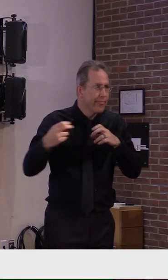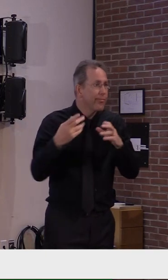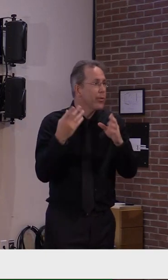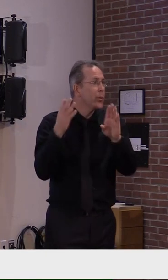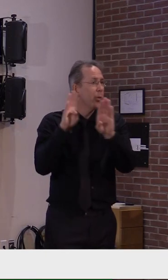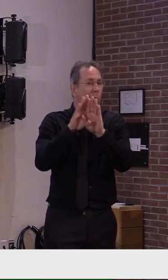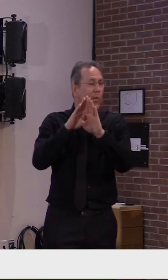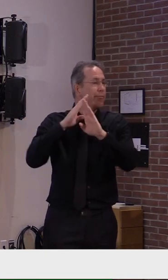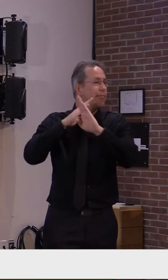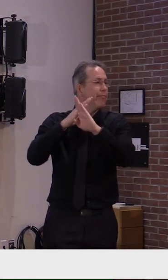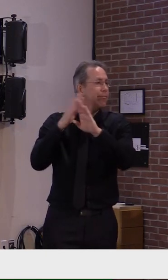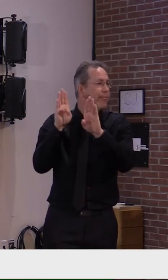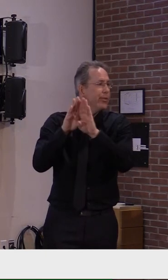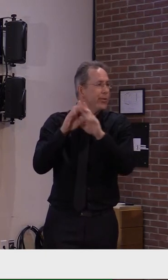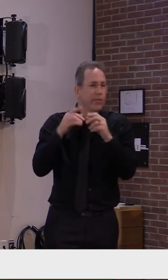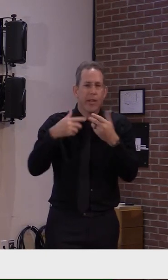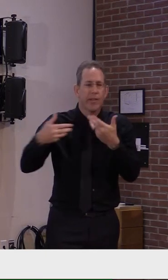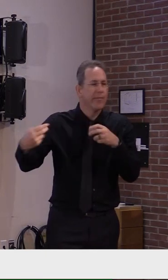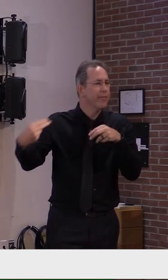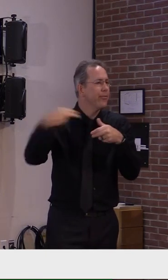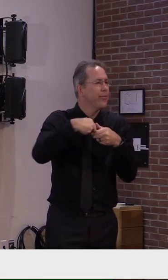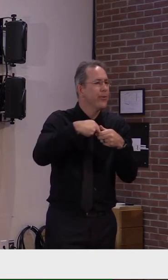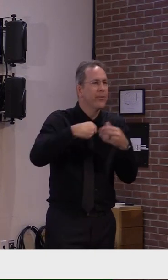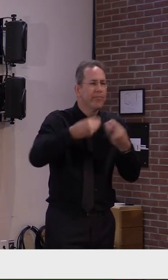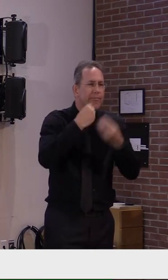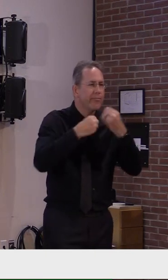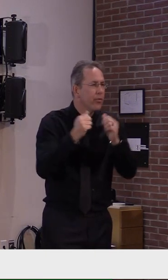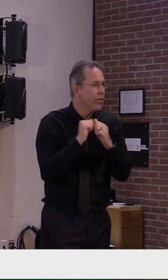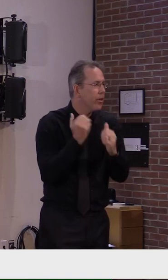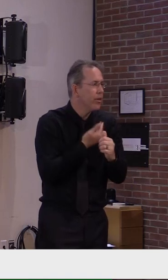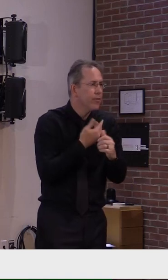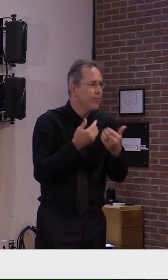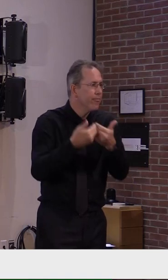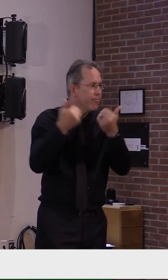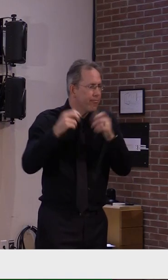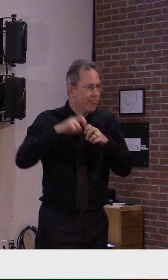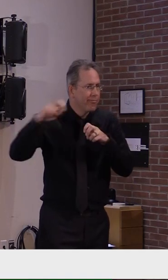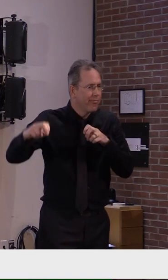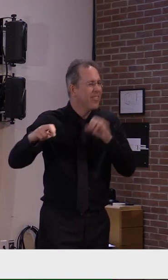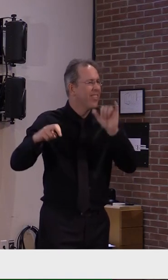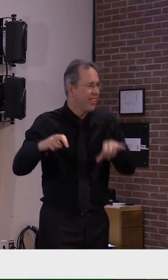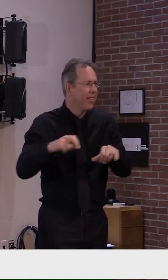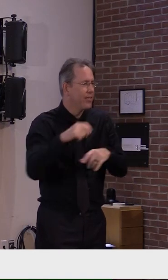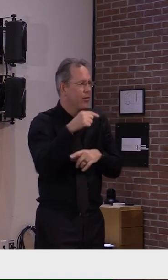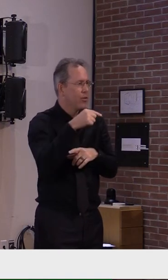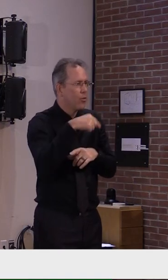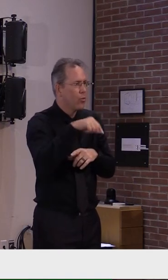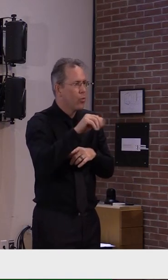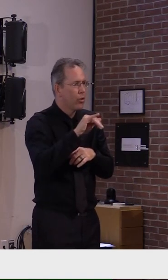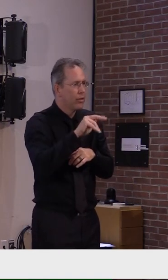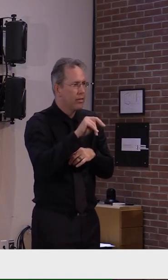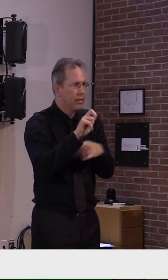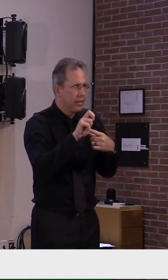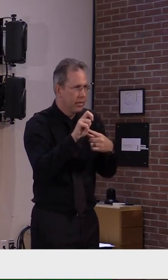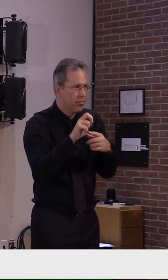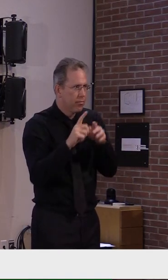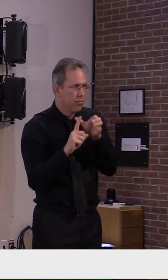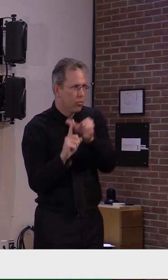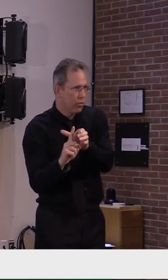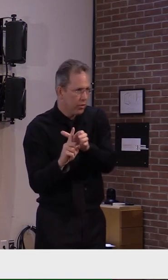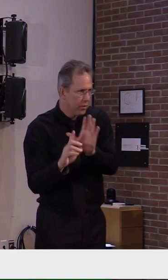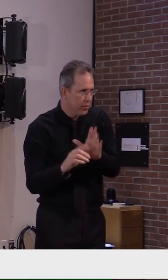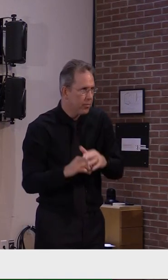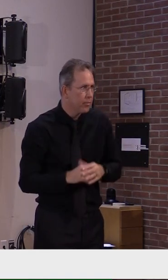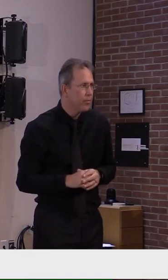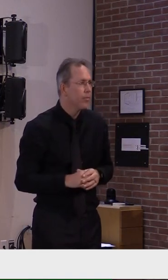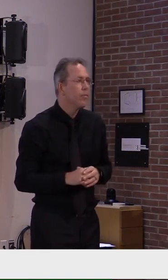household. Quarantine does not mean they can't leave the house ever. But leaving the house doesn't mean getting into the car and going